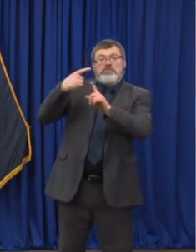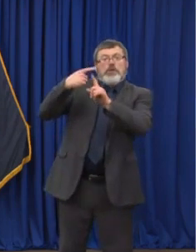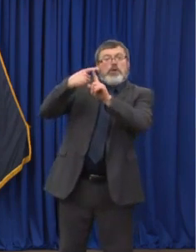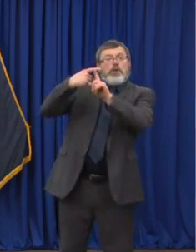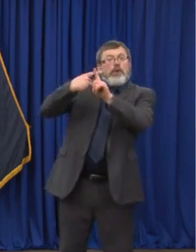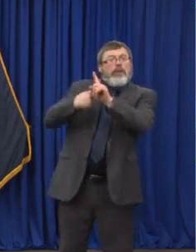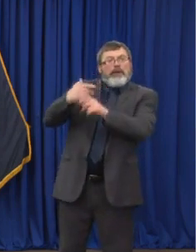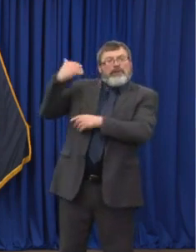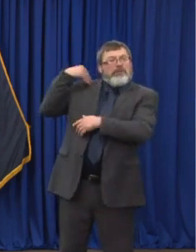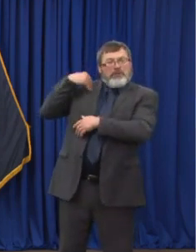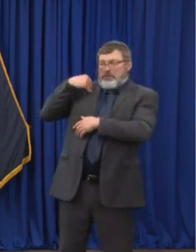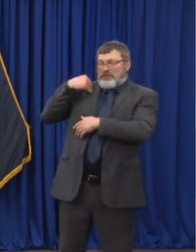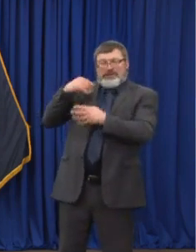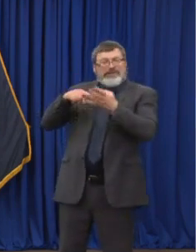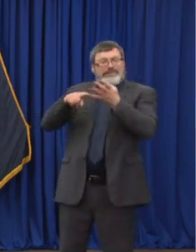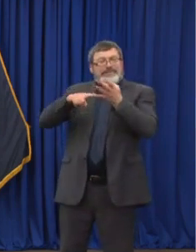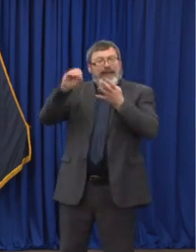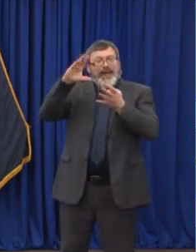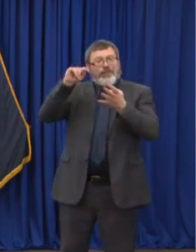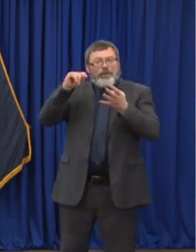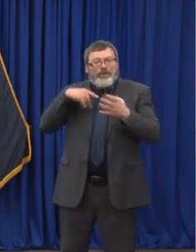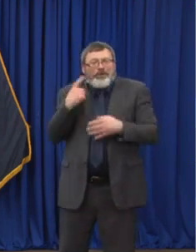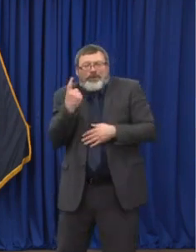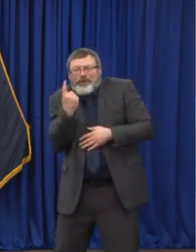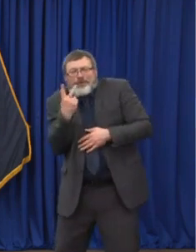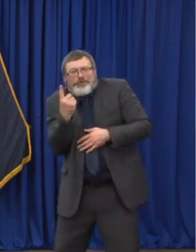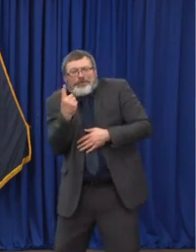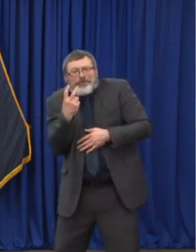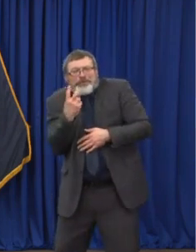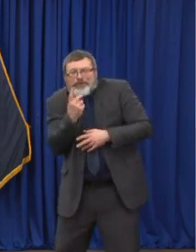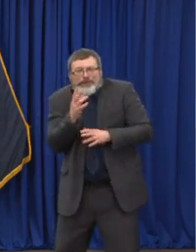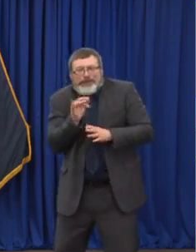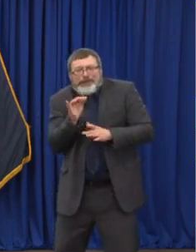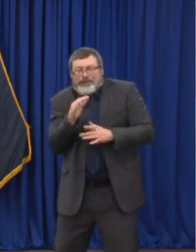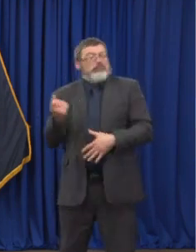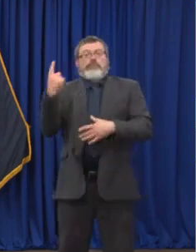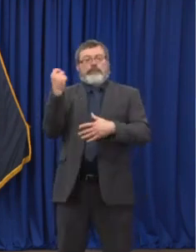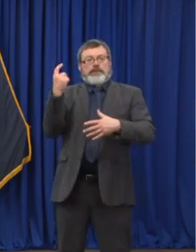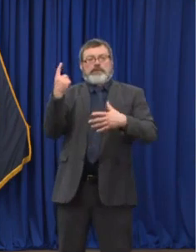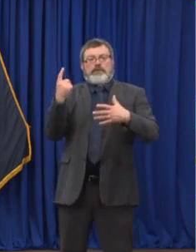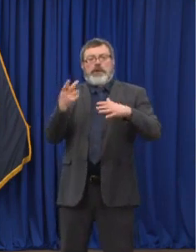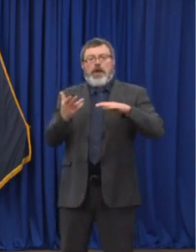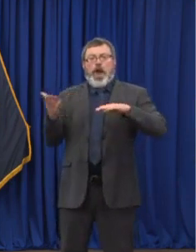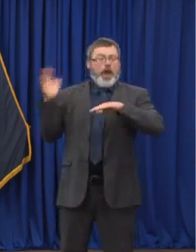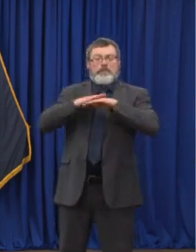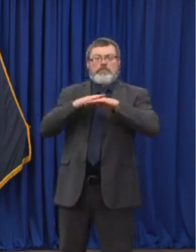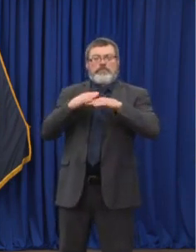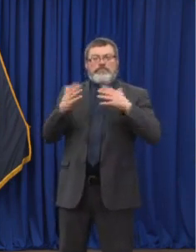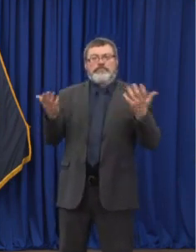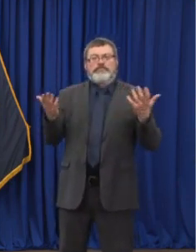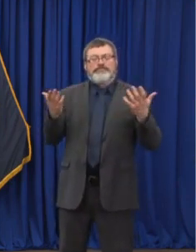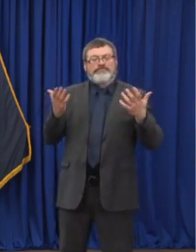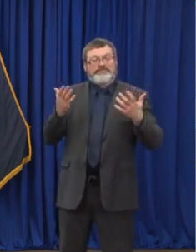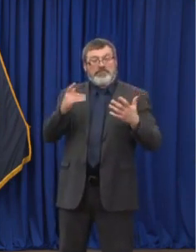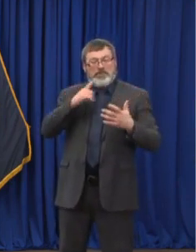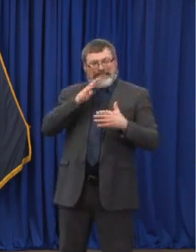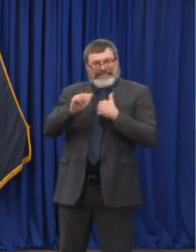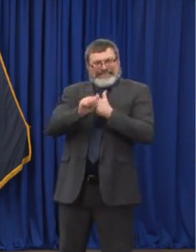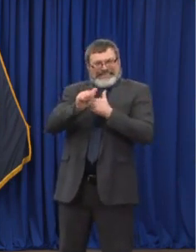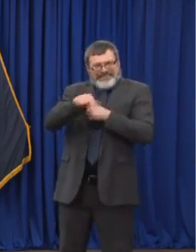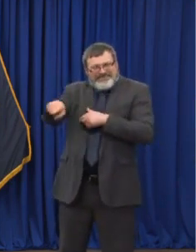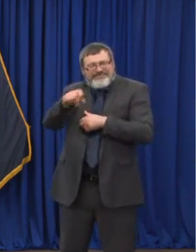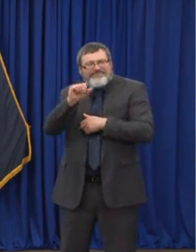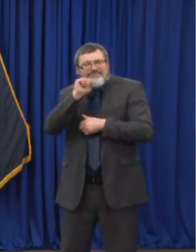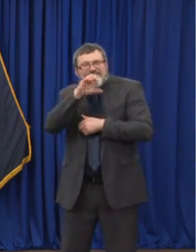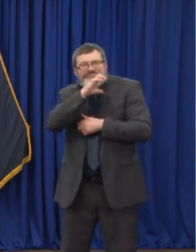understand, this is the area of the highest risk. You have individuals of that are elderly that have other many other underlying health conditions.